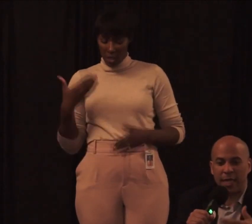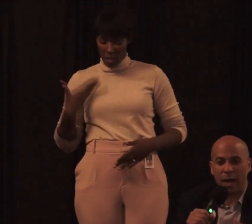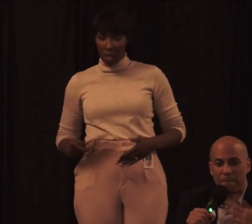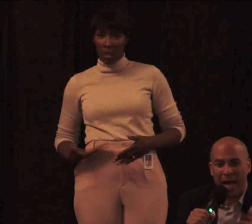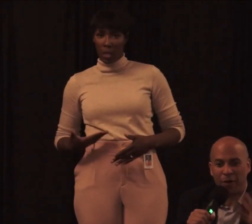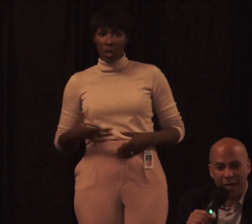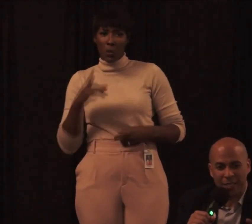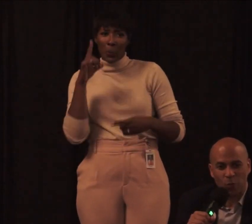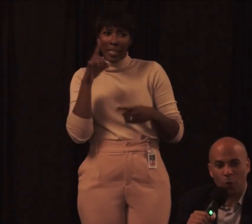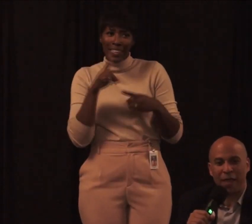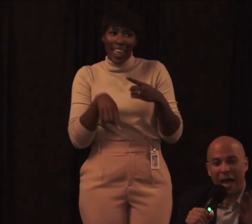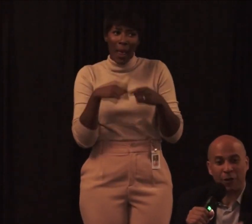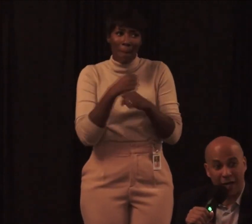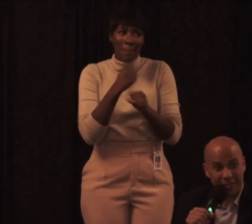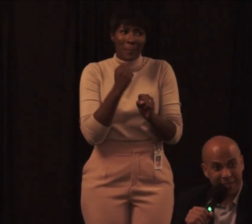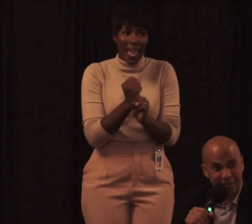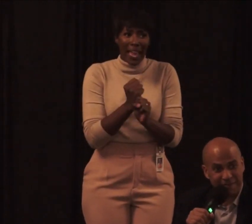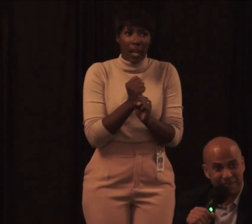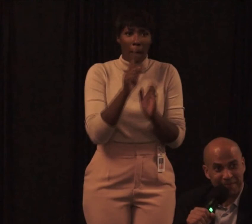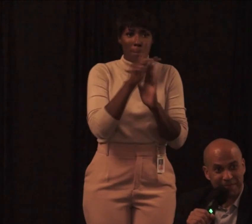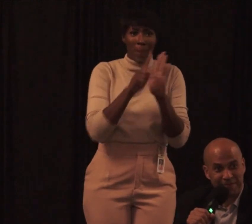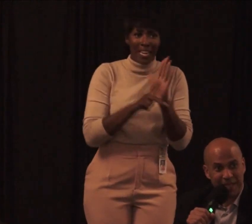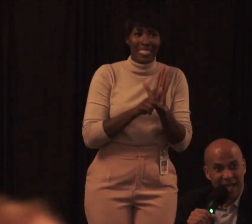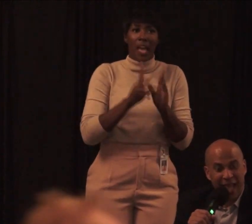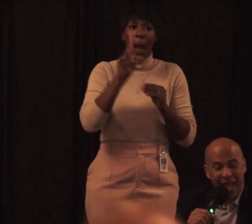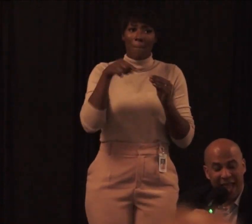policy about us without us.